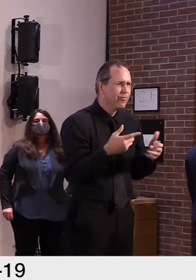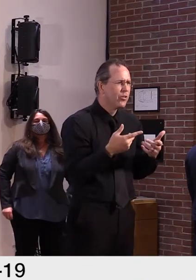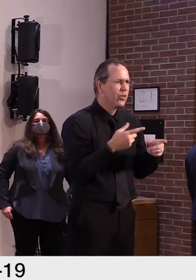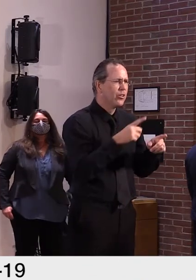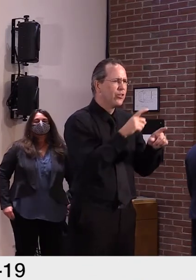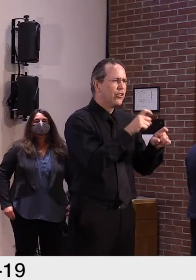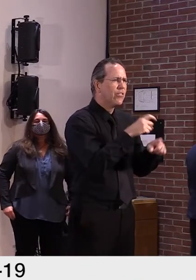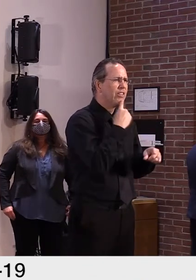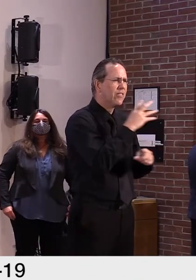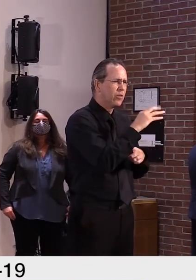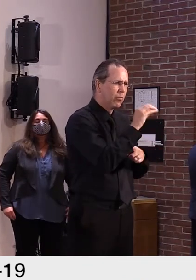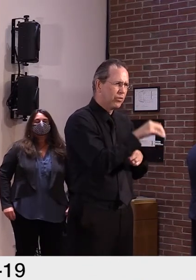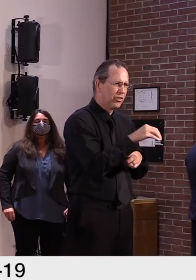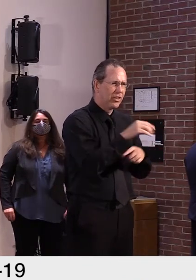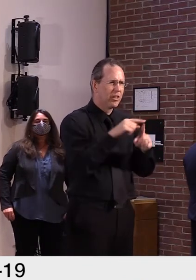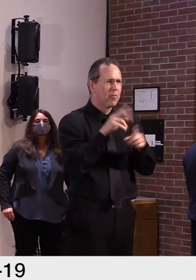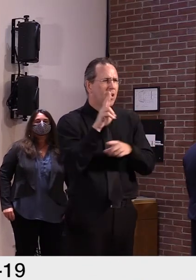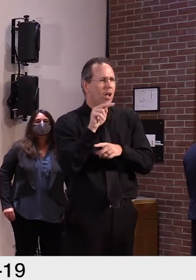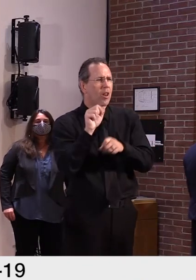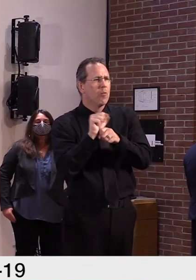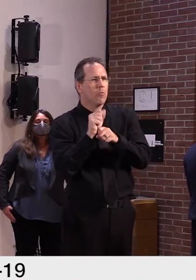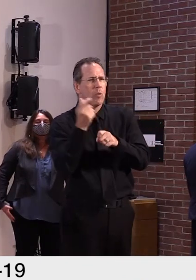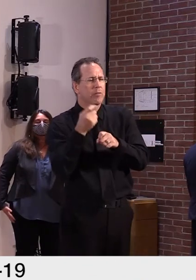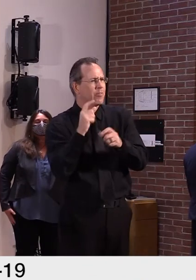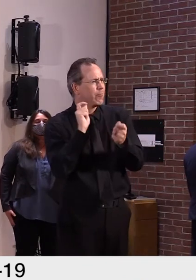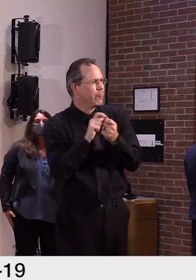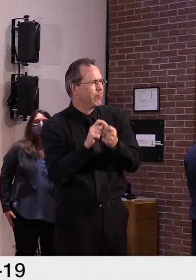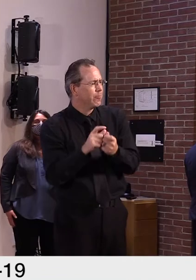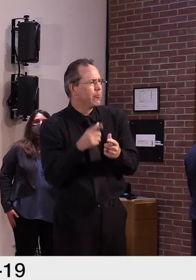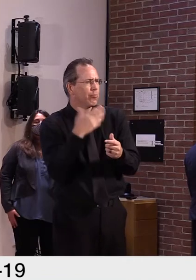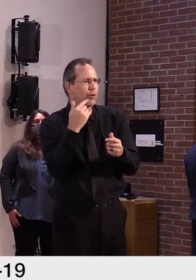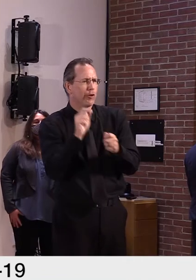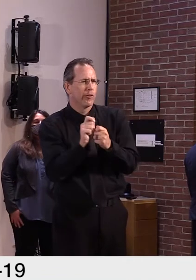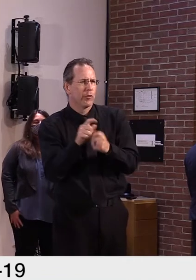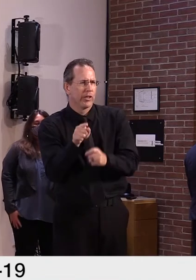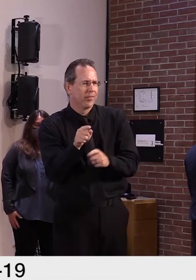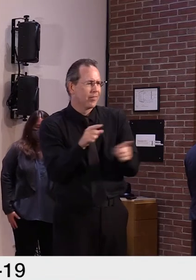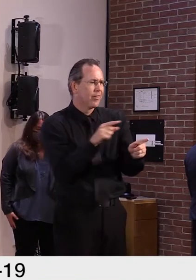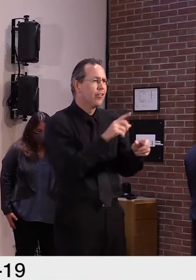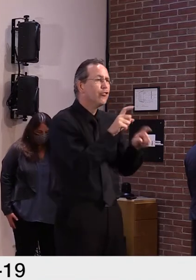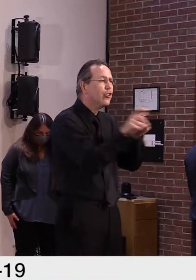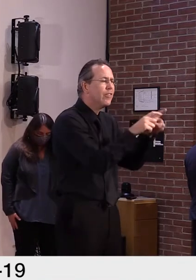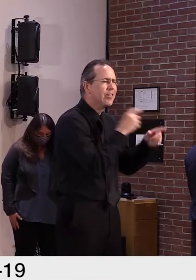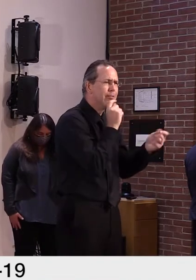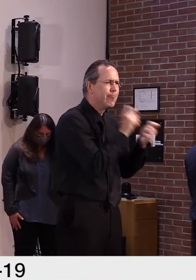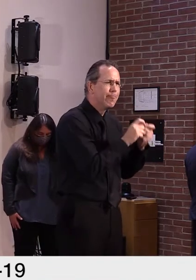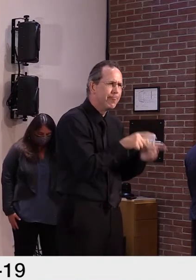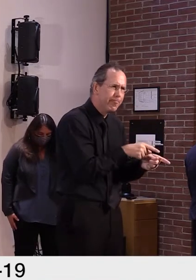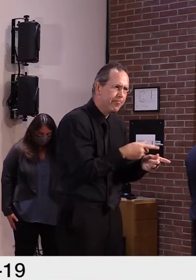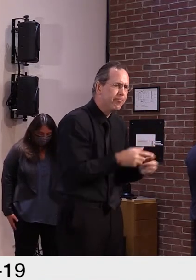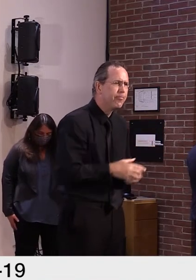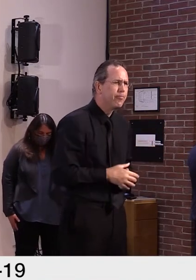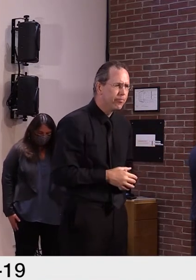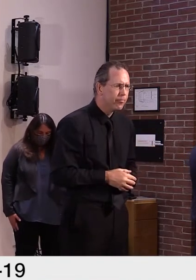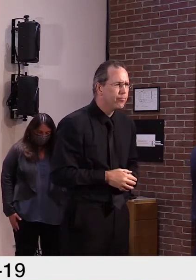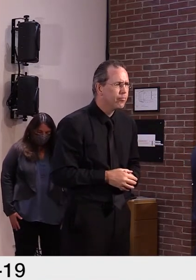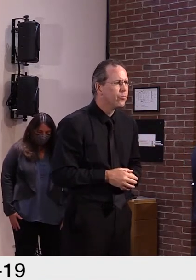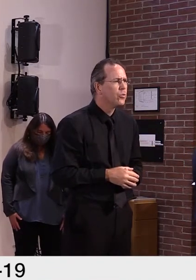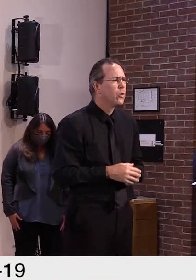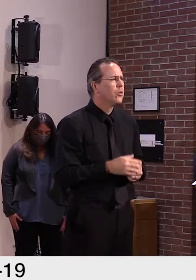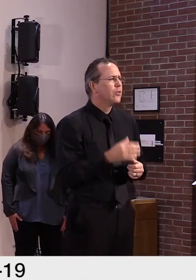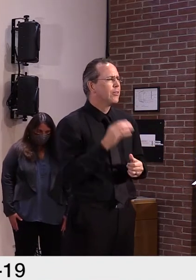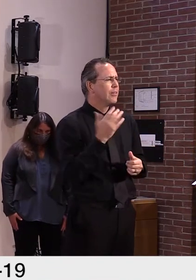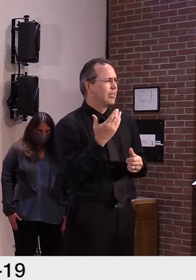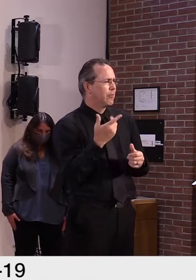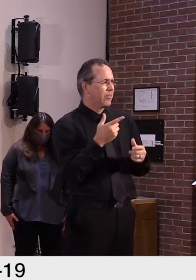numbers and simply say that, you know, we've lost 15,000 people out of our labor force. Uh, and because